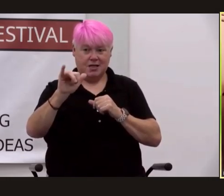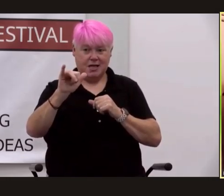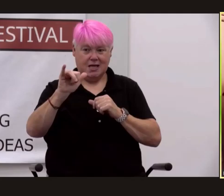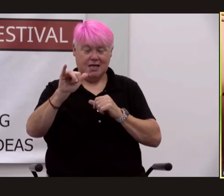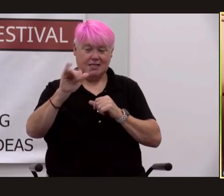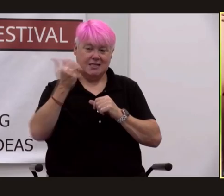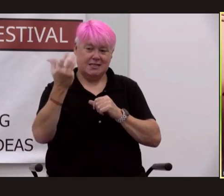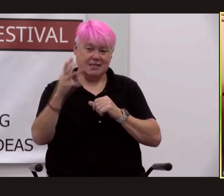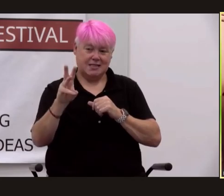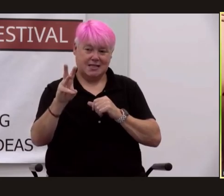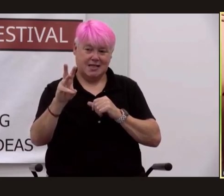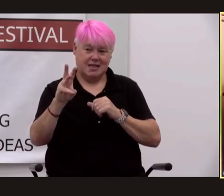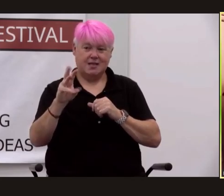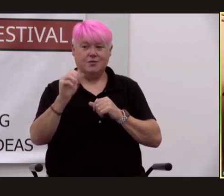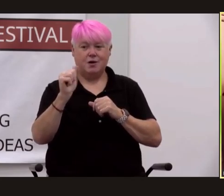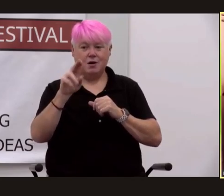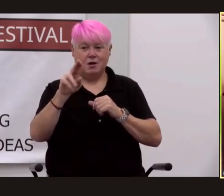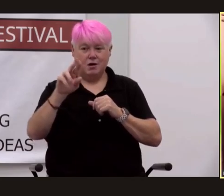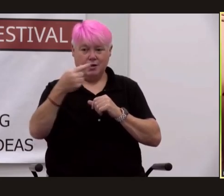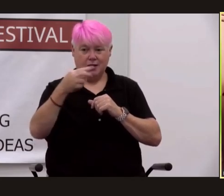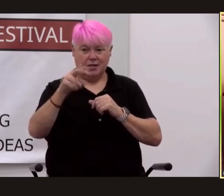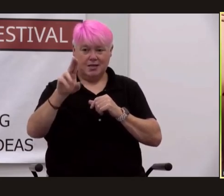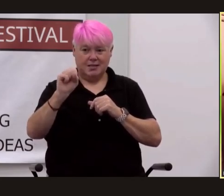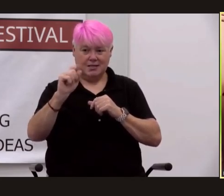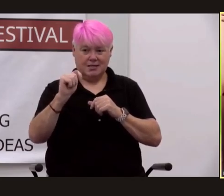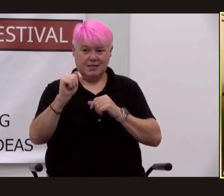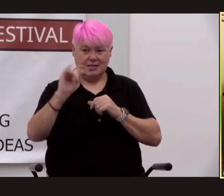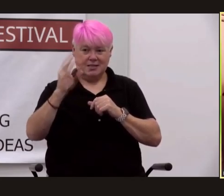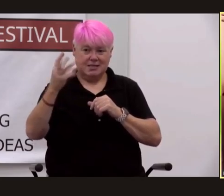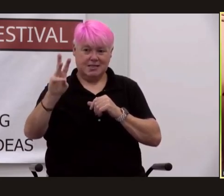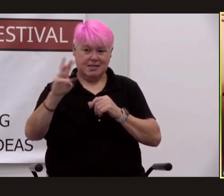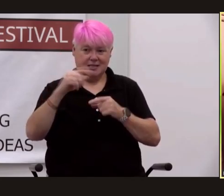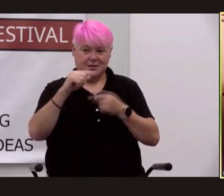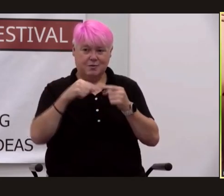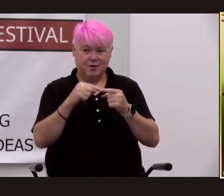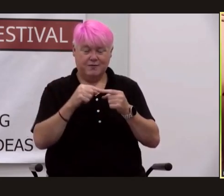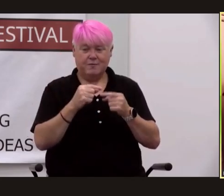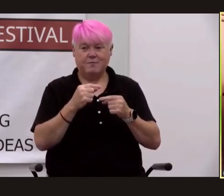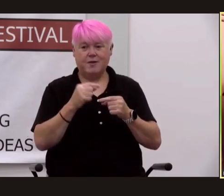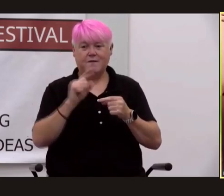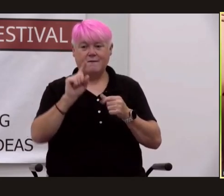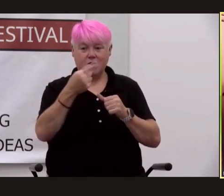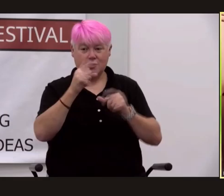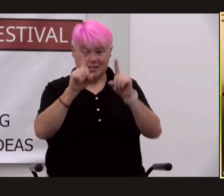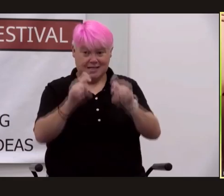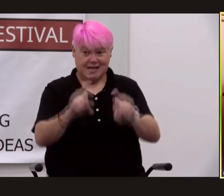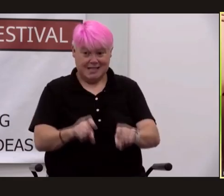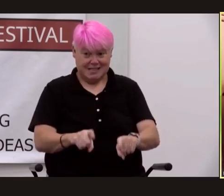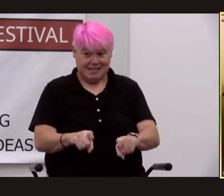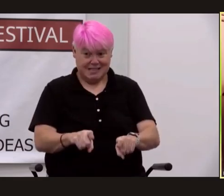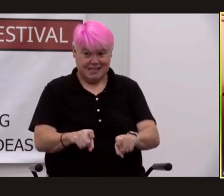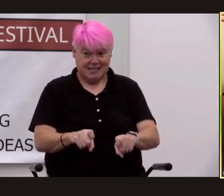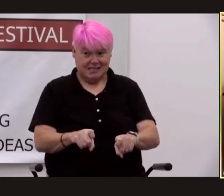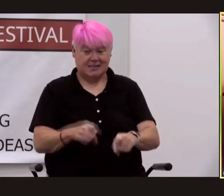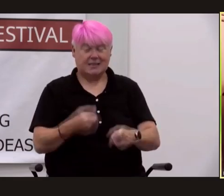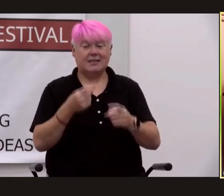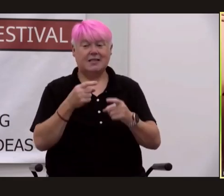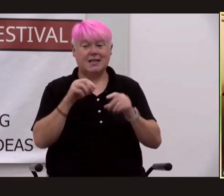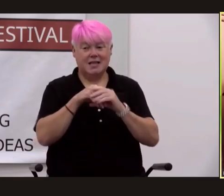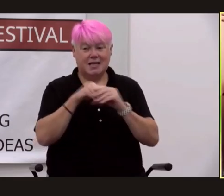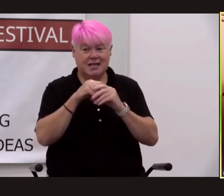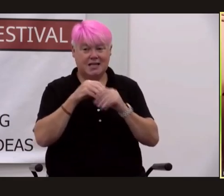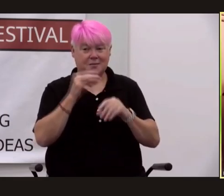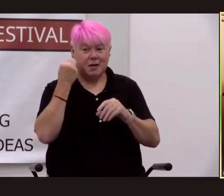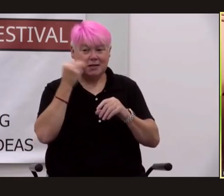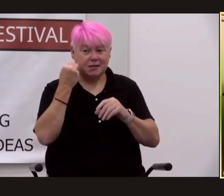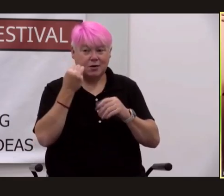1945 we went from the first test of an atomic bomb at alamogordo new mexico to the